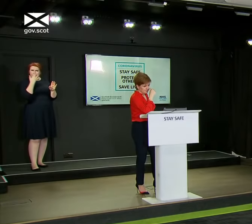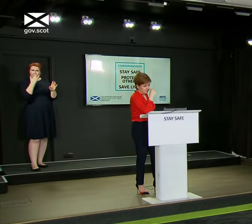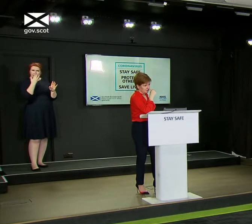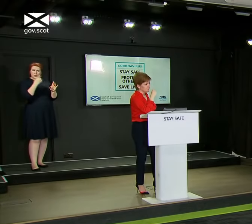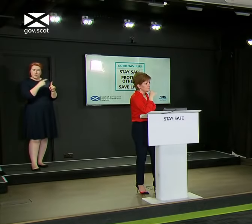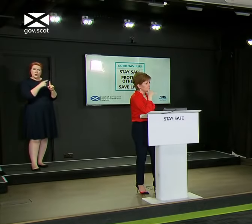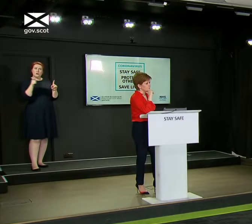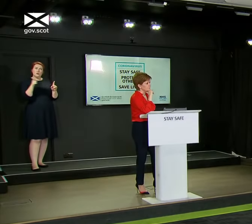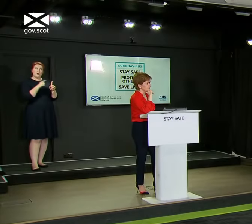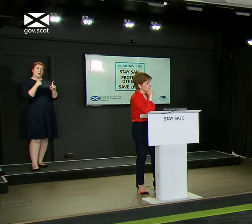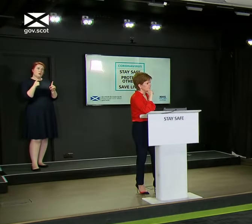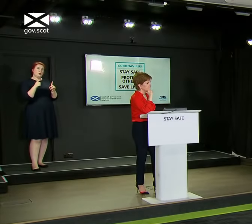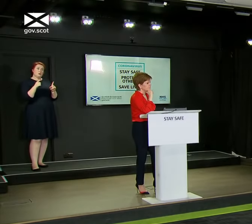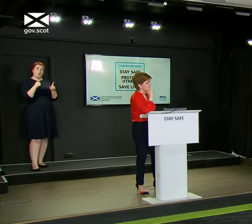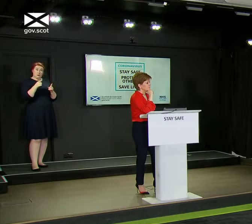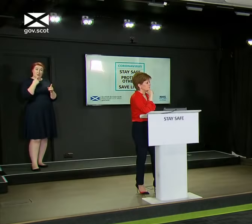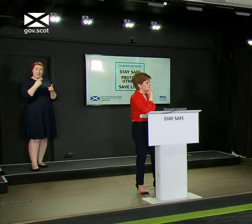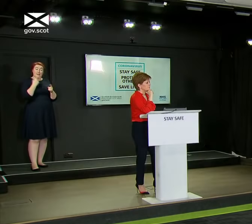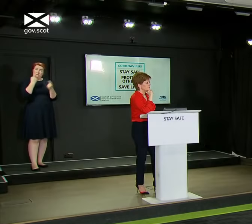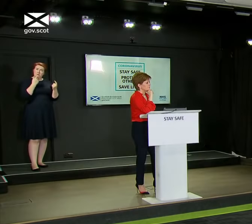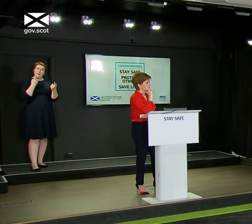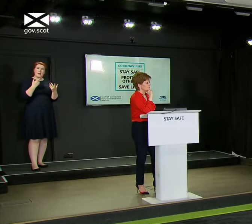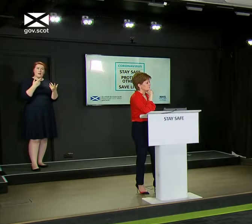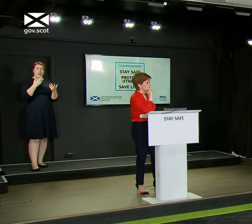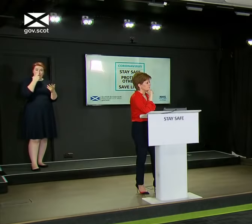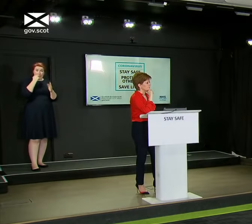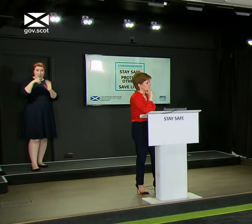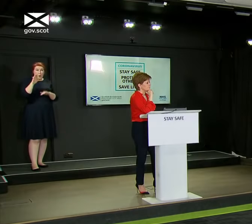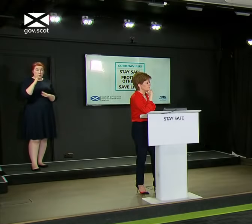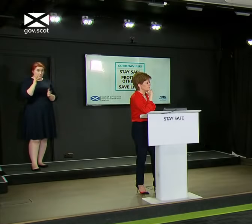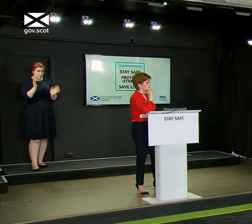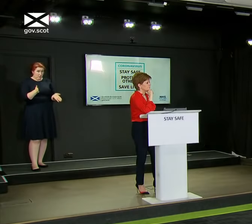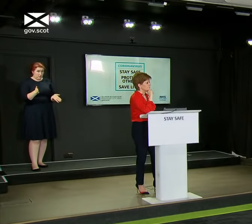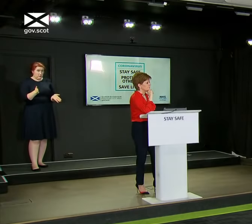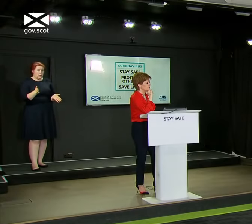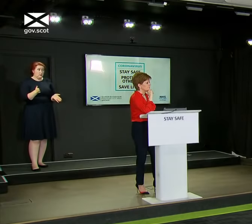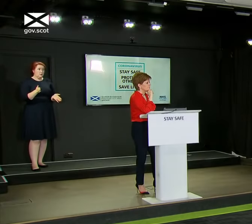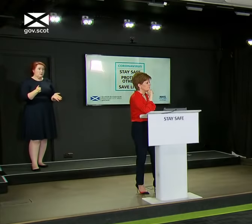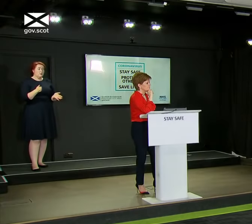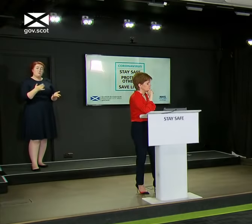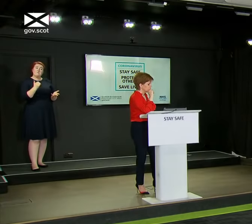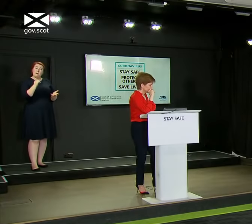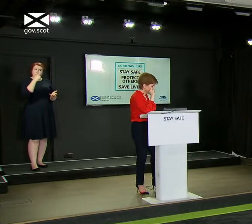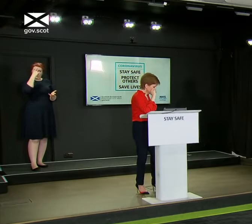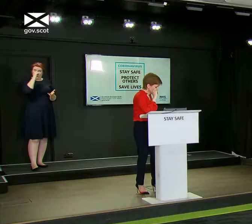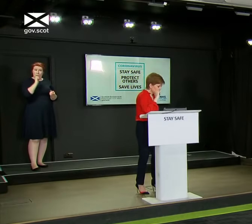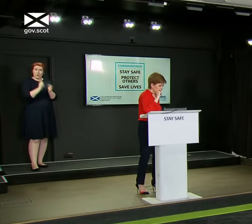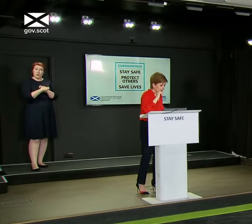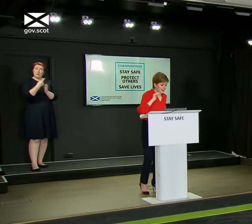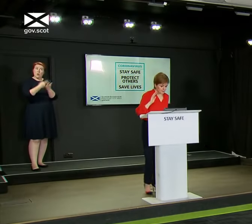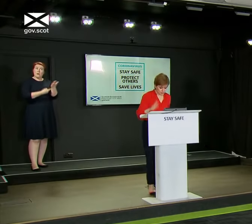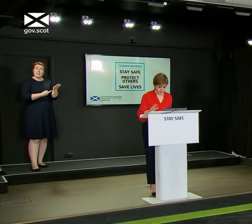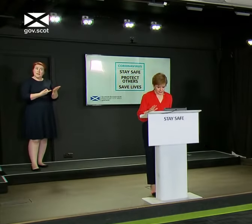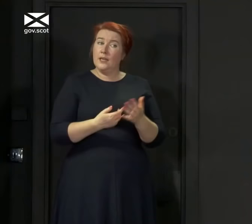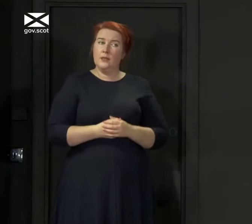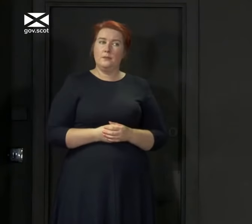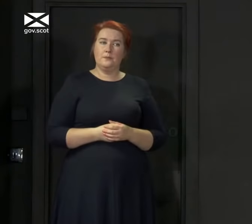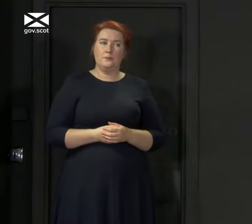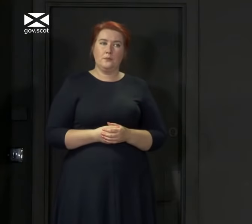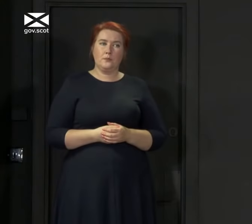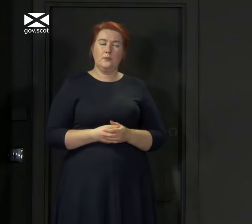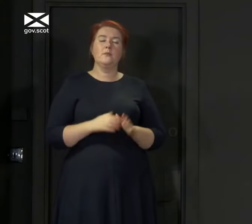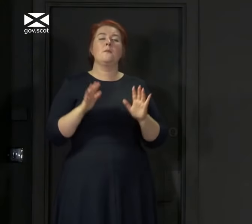how necessary our nights out are. Given this new data, could we see any kind of change of policy in this area from you? I'm not